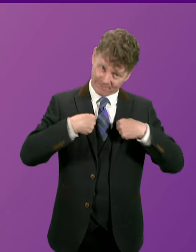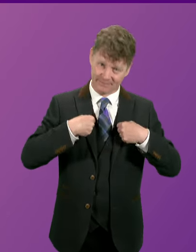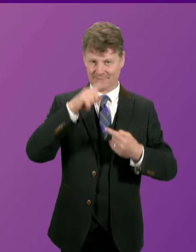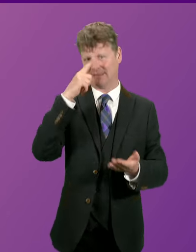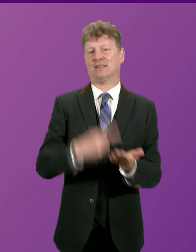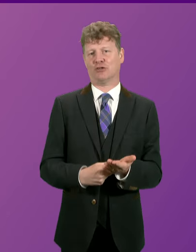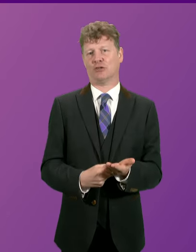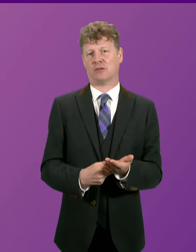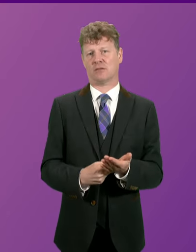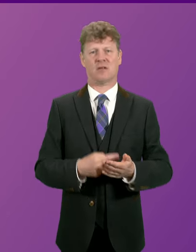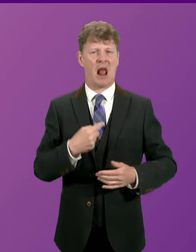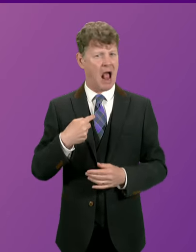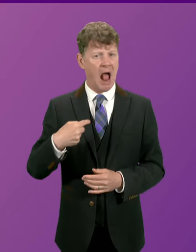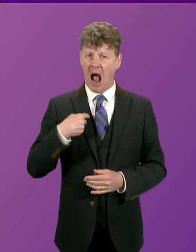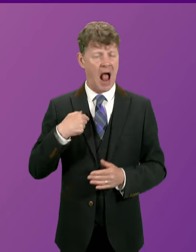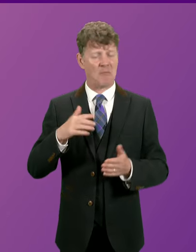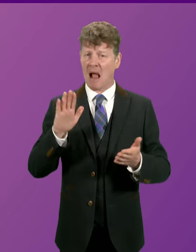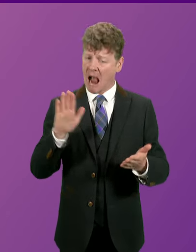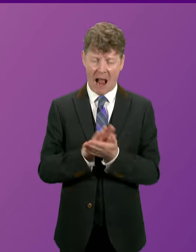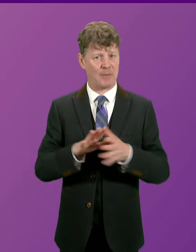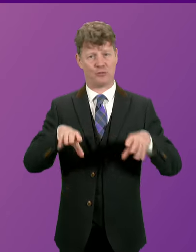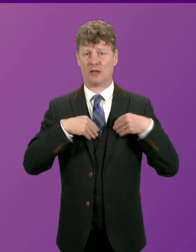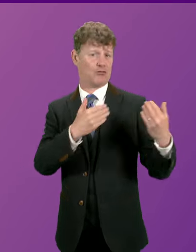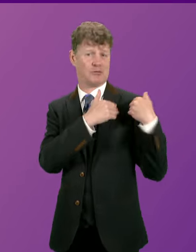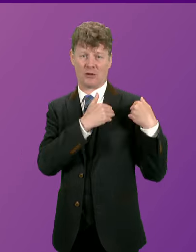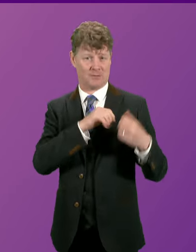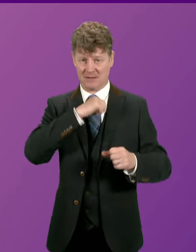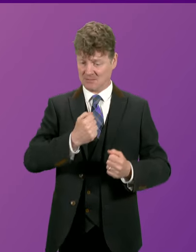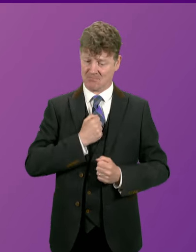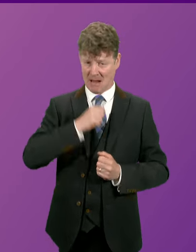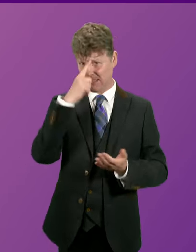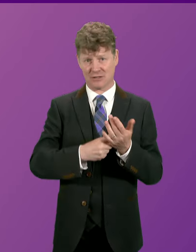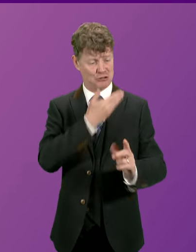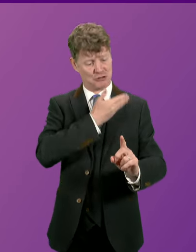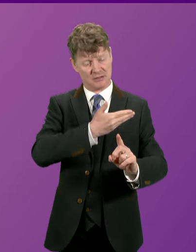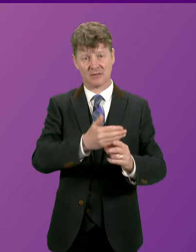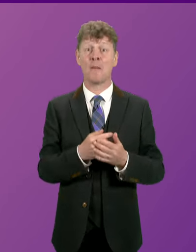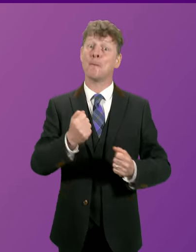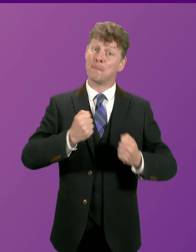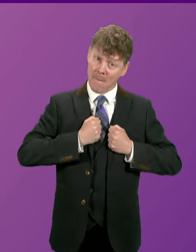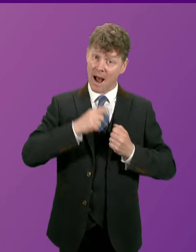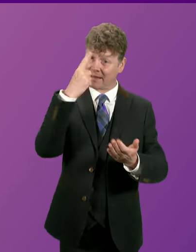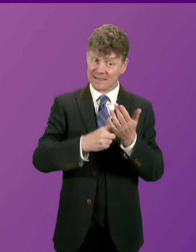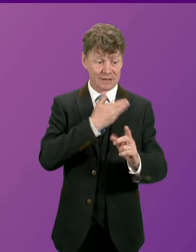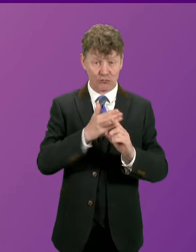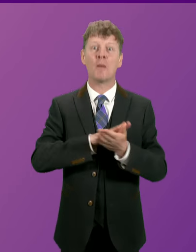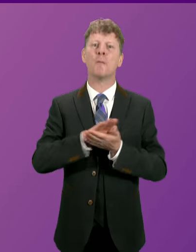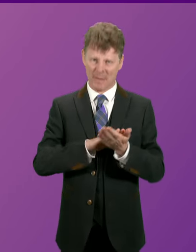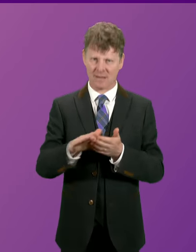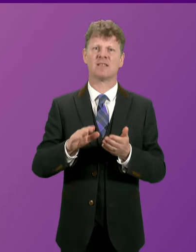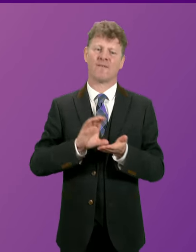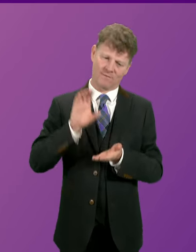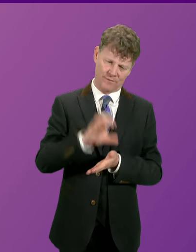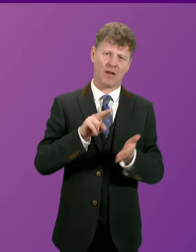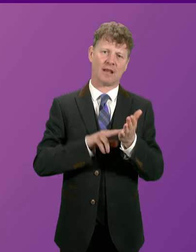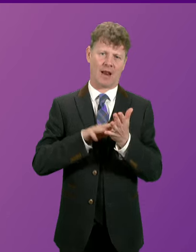absolutely happy to take responsibility. Because as a consequence of that, we can better fund the National Health